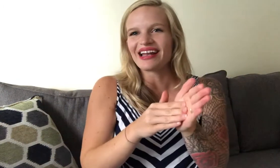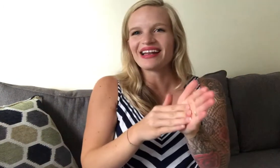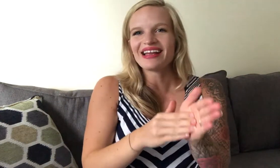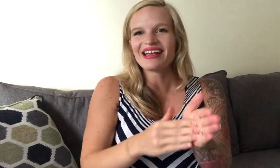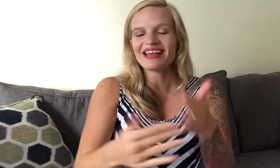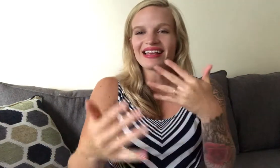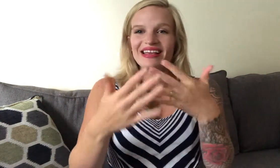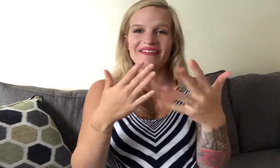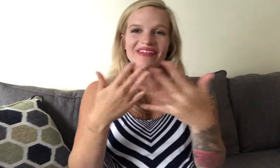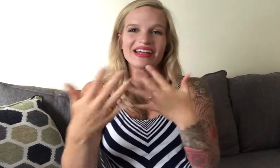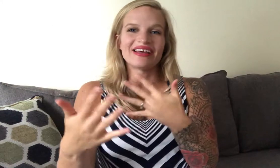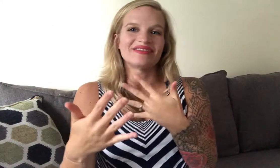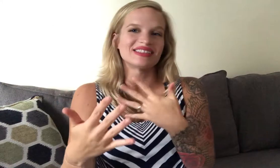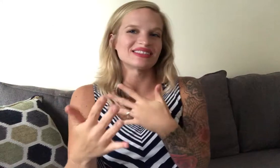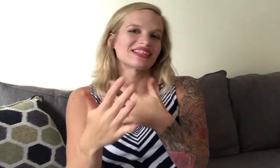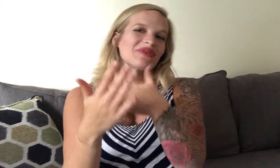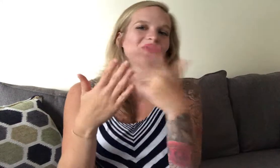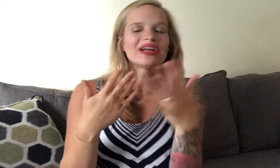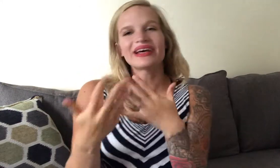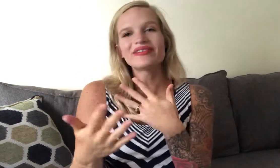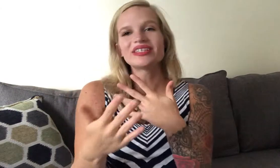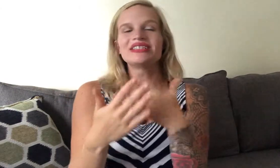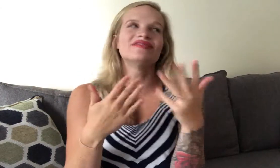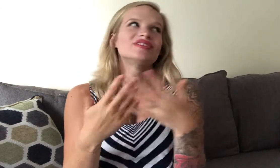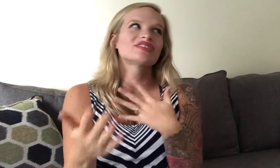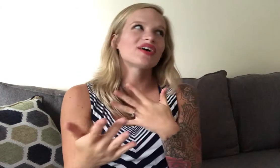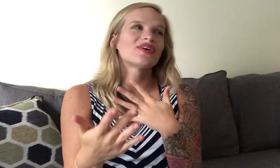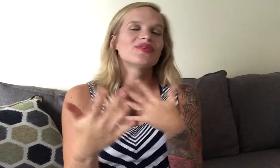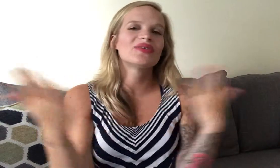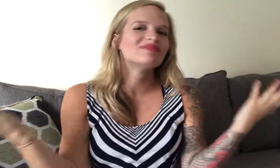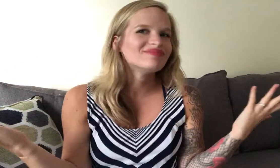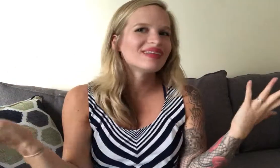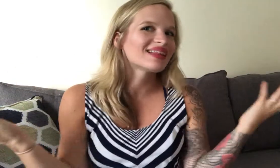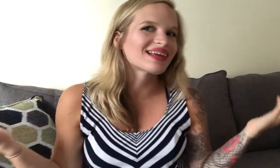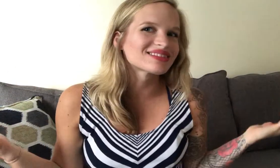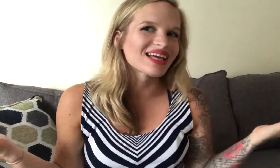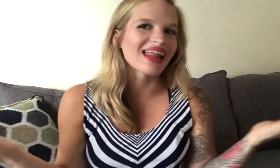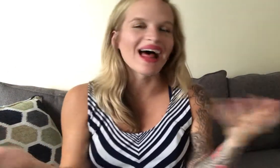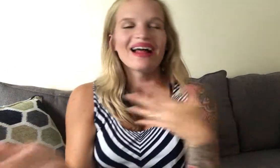even if this is like whatever even so things like that